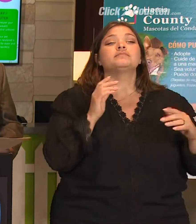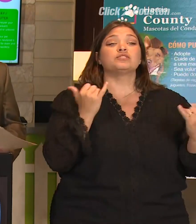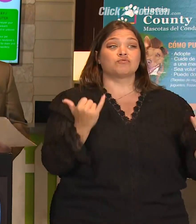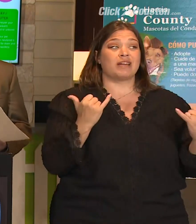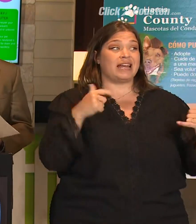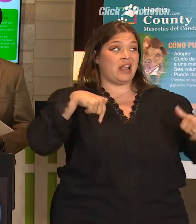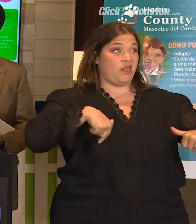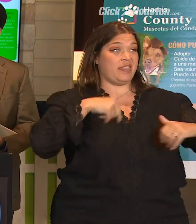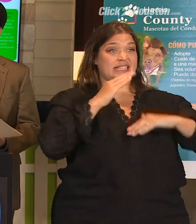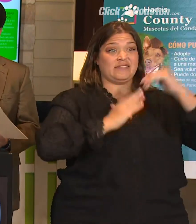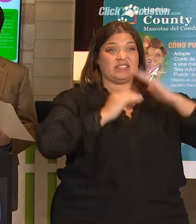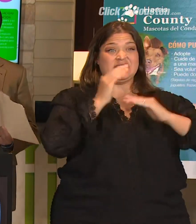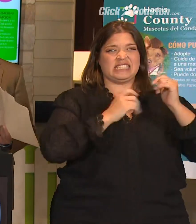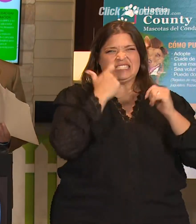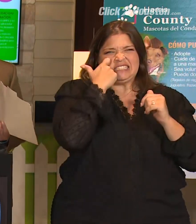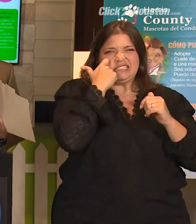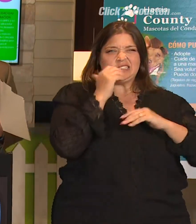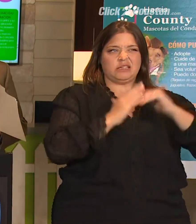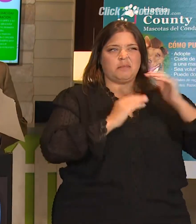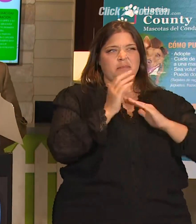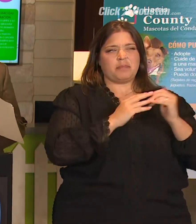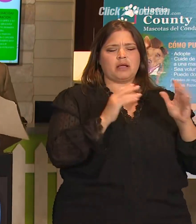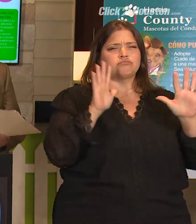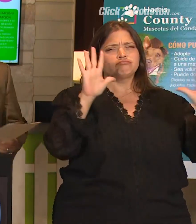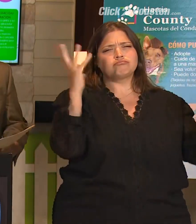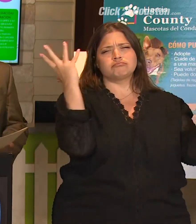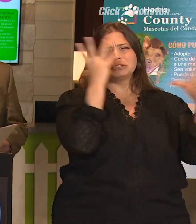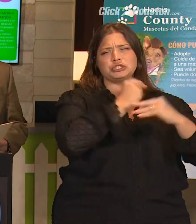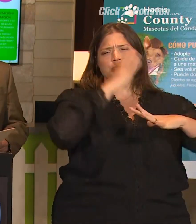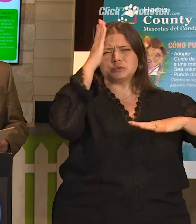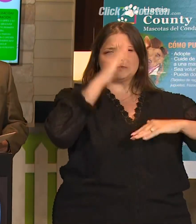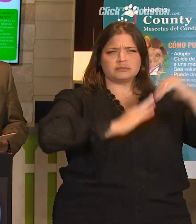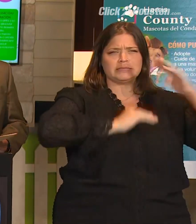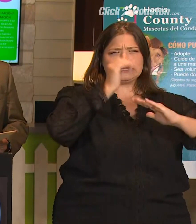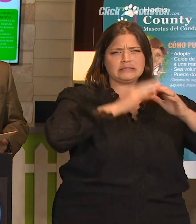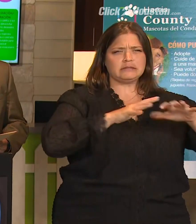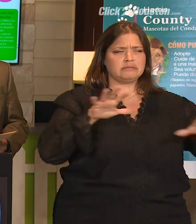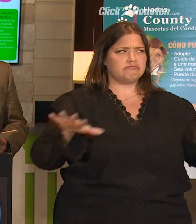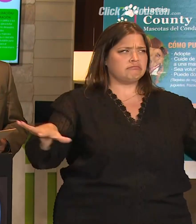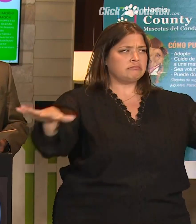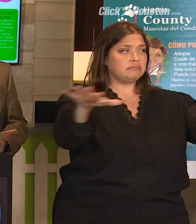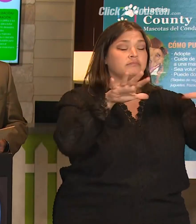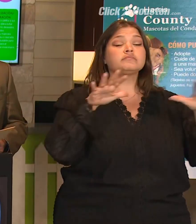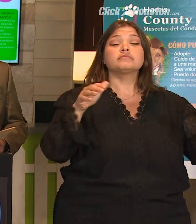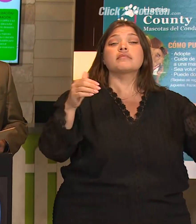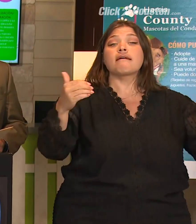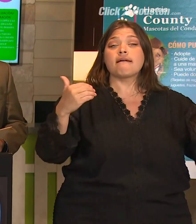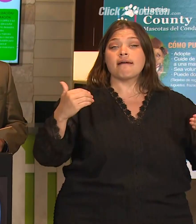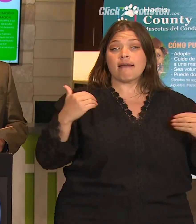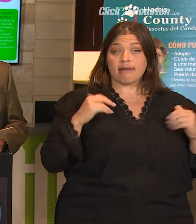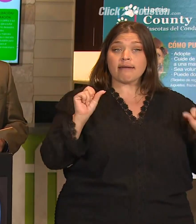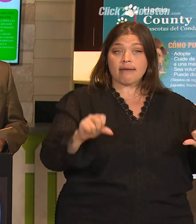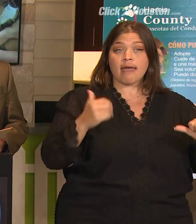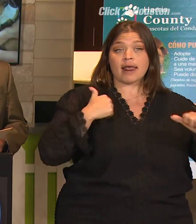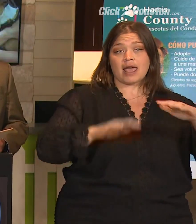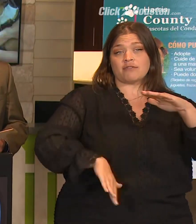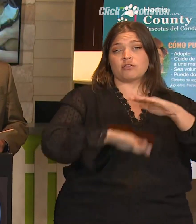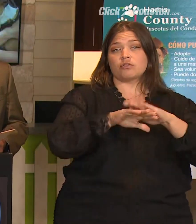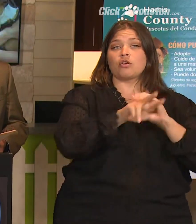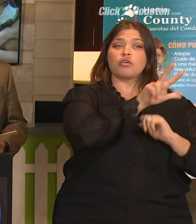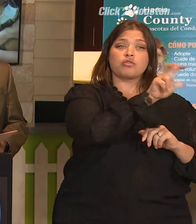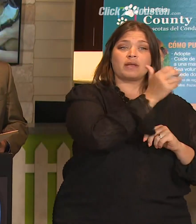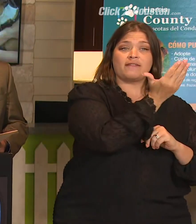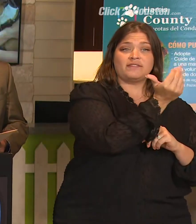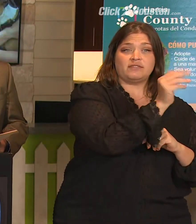in, it was built recently. It's a state-of-the-art facility. It was built to hold 315 dogs